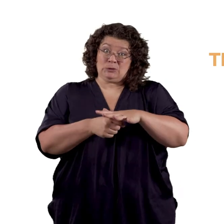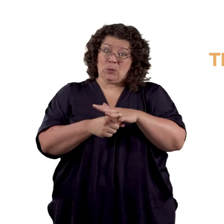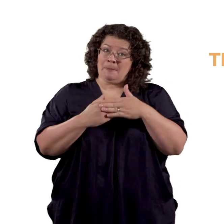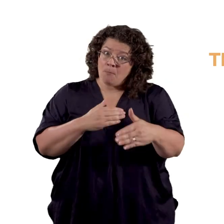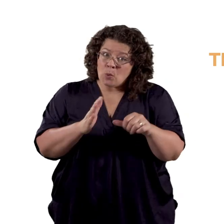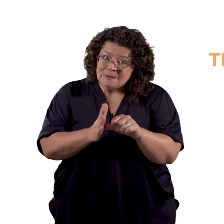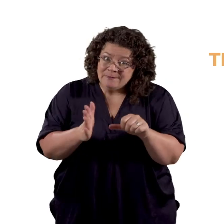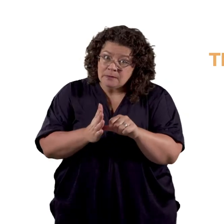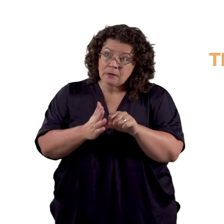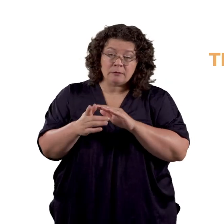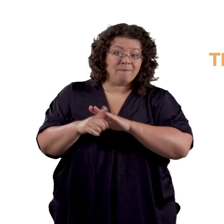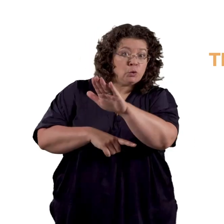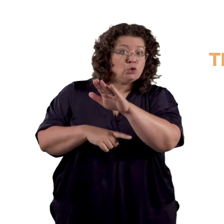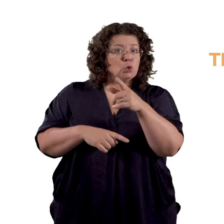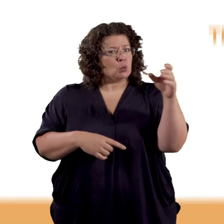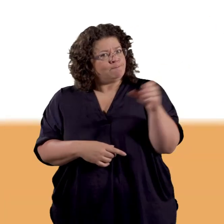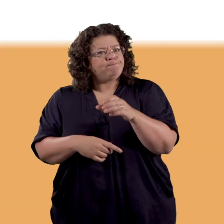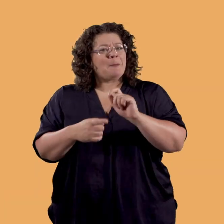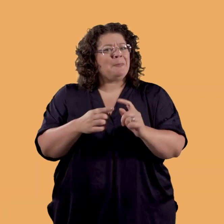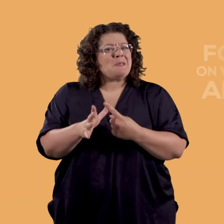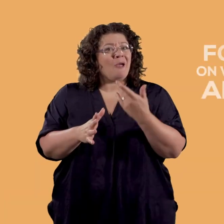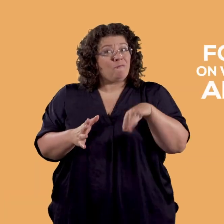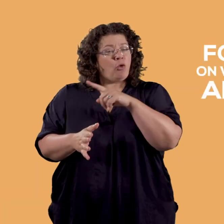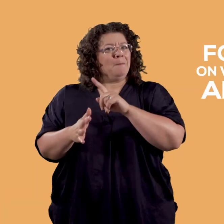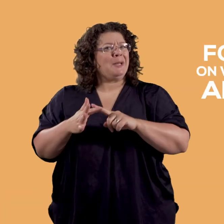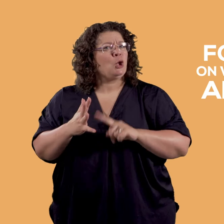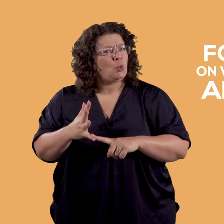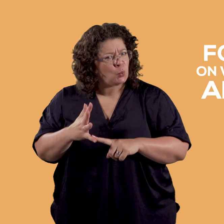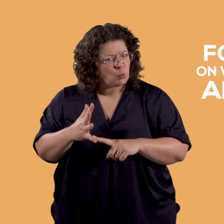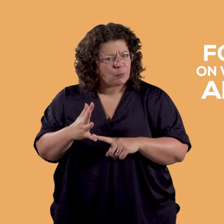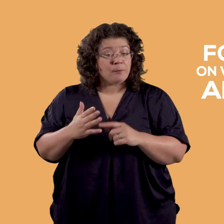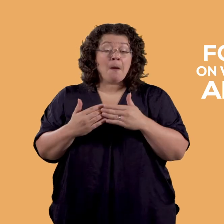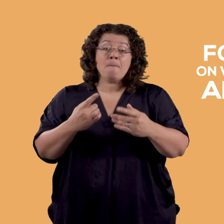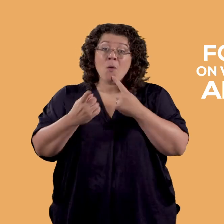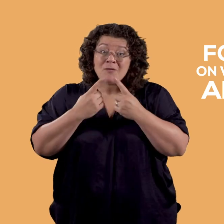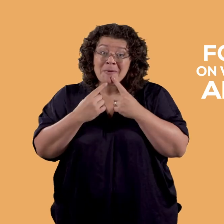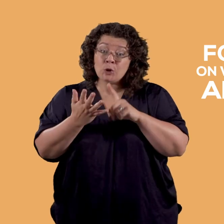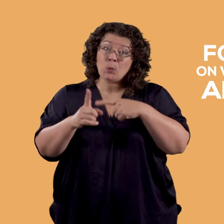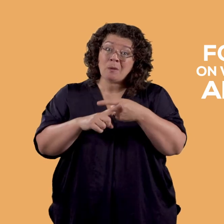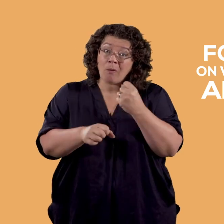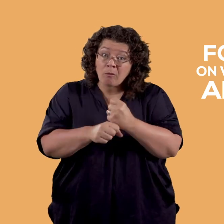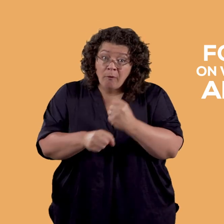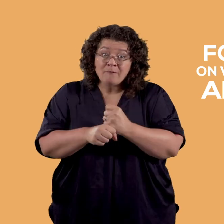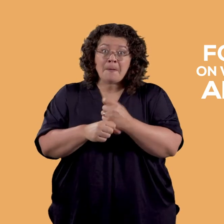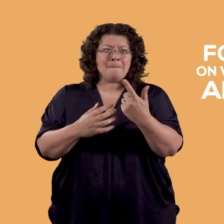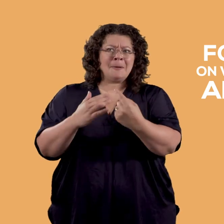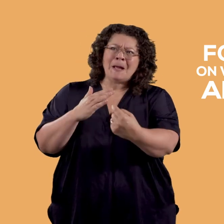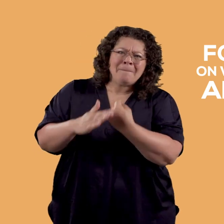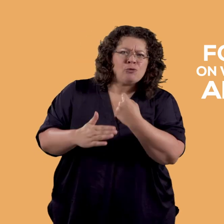personal assistance from the EU. For more information on the UK government work and immigration policy after Brexit and